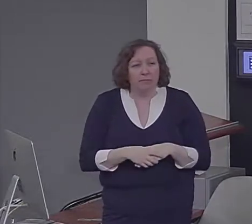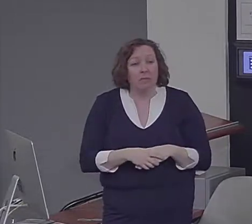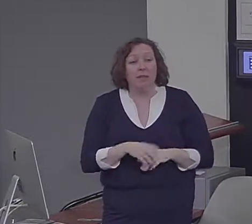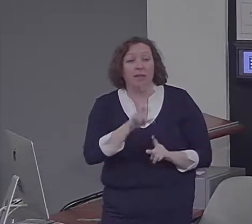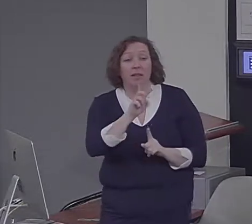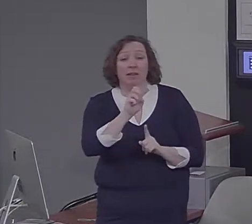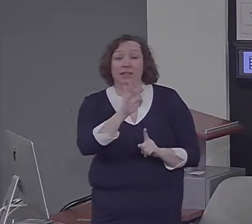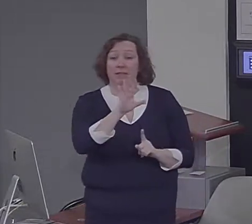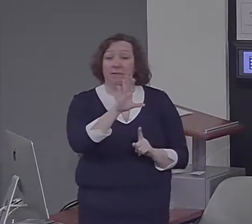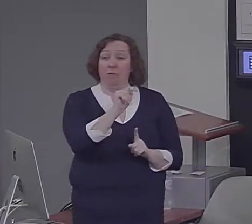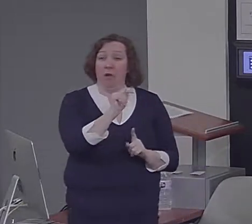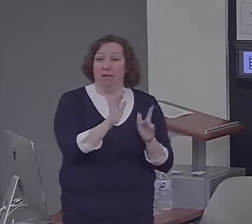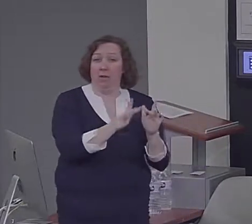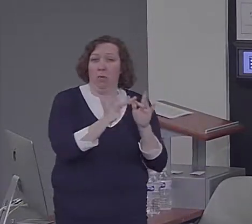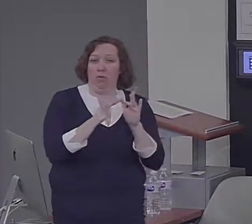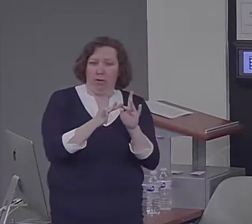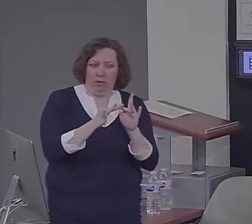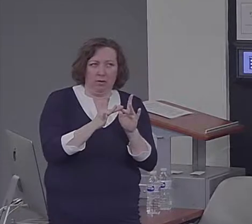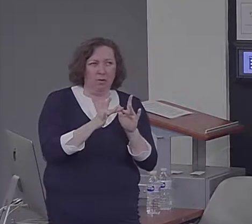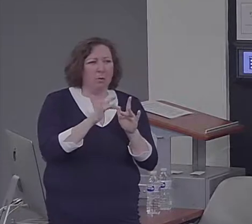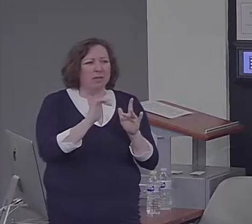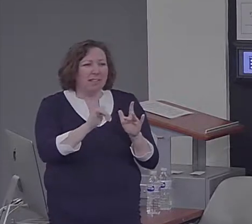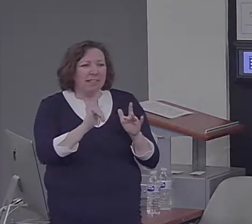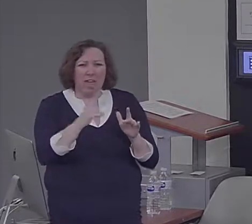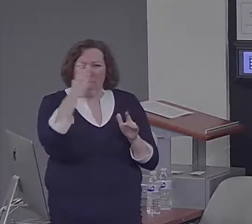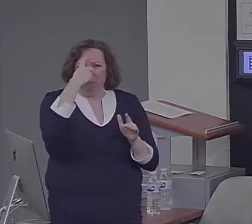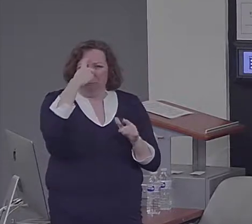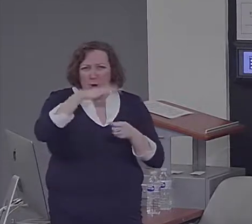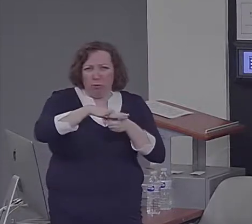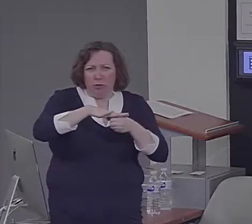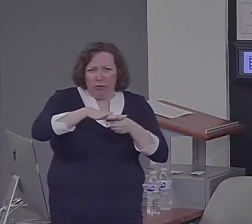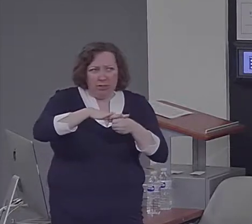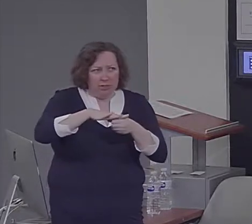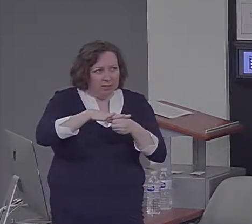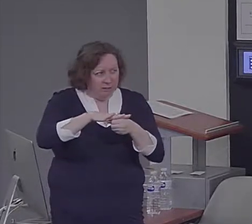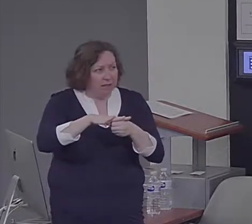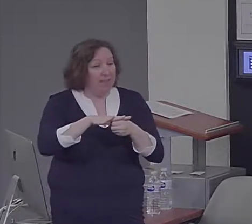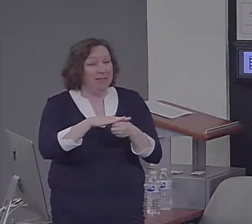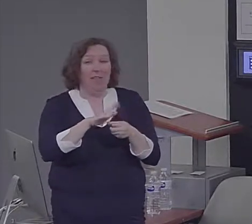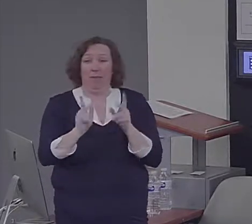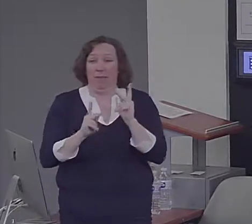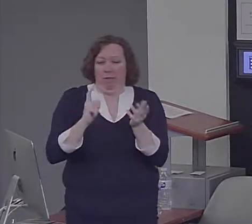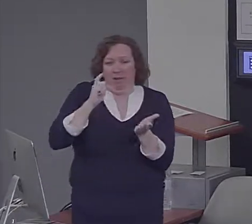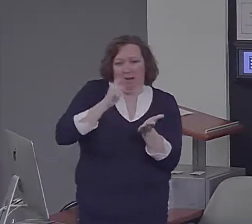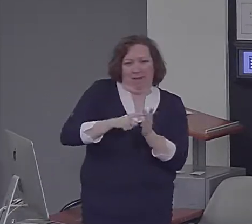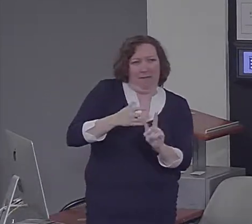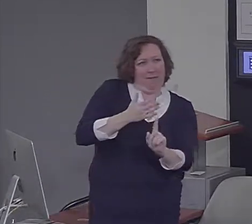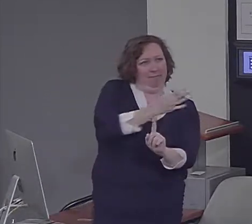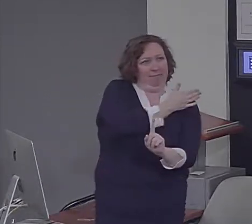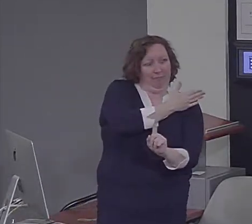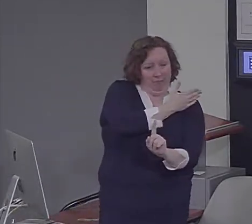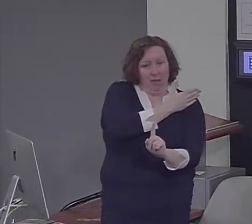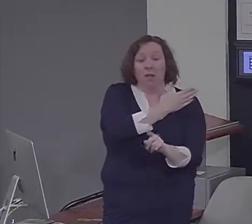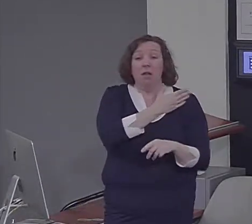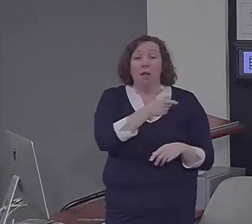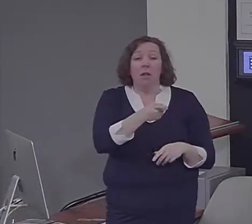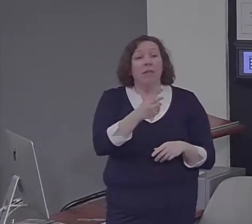earlier because it seemed to show a lot of activity when people were not doing much of anything and just staring at a cross-air in the